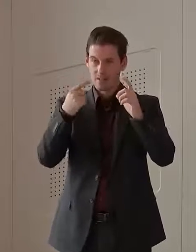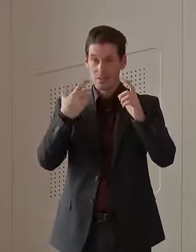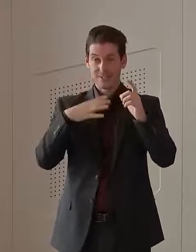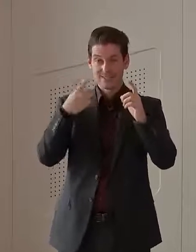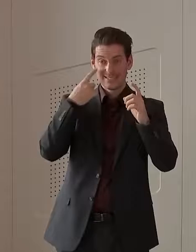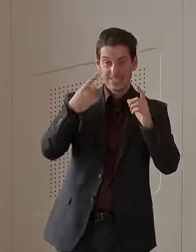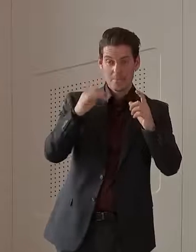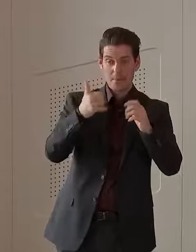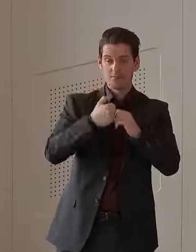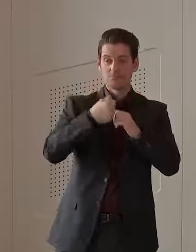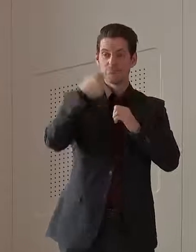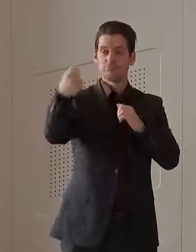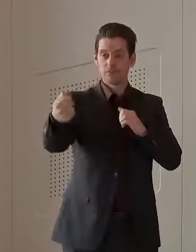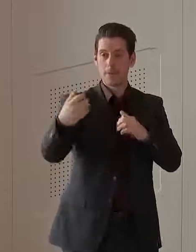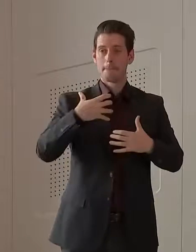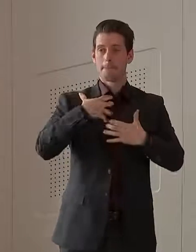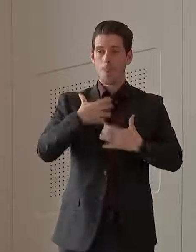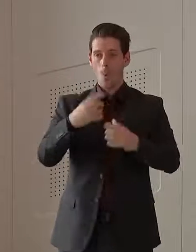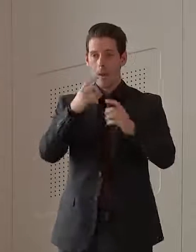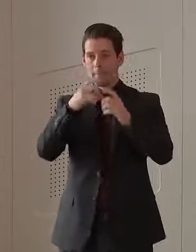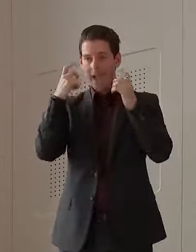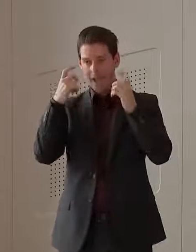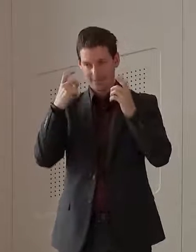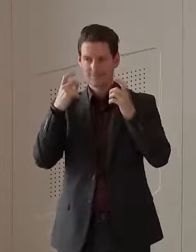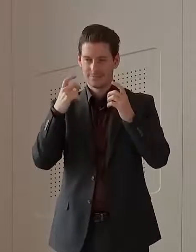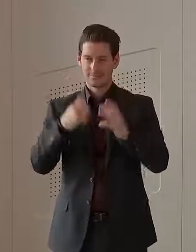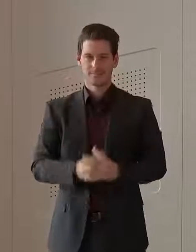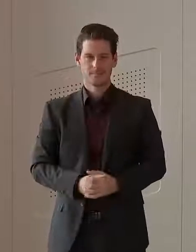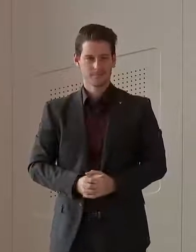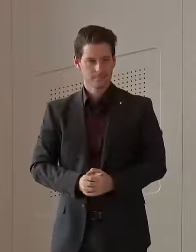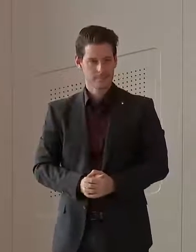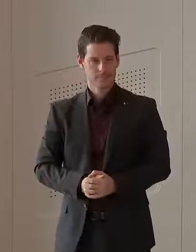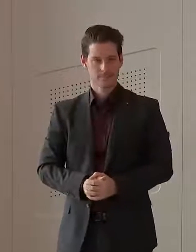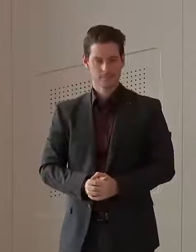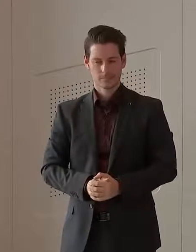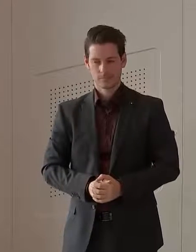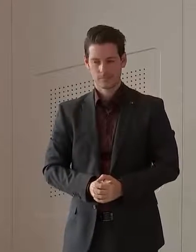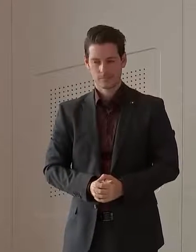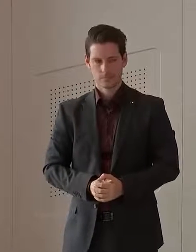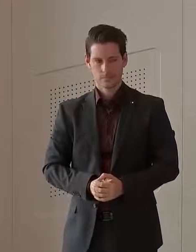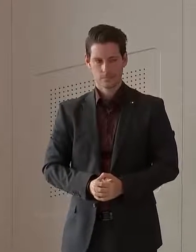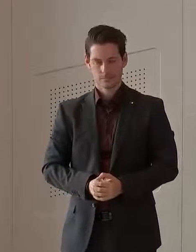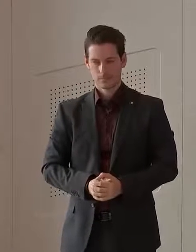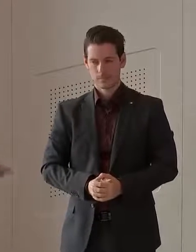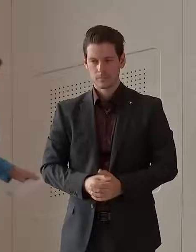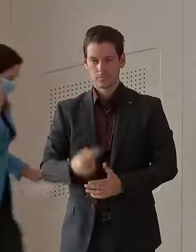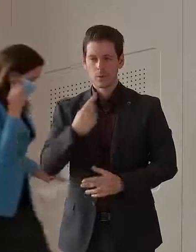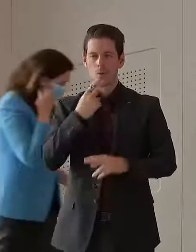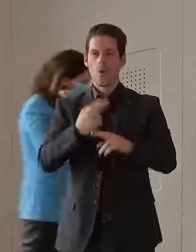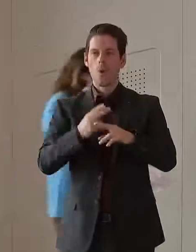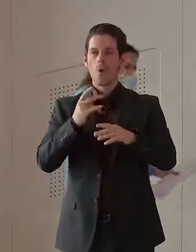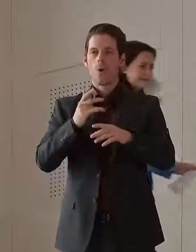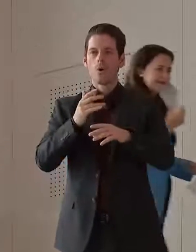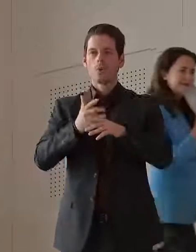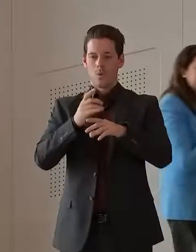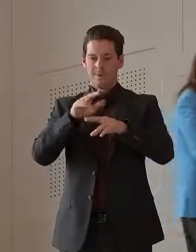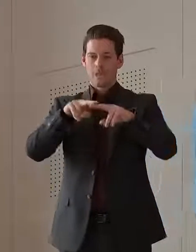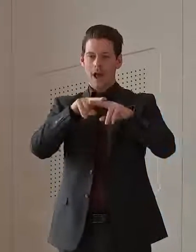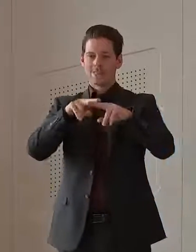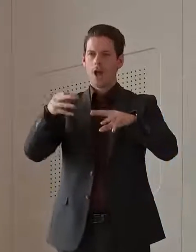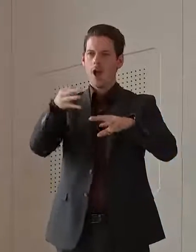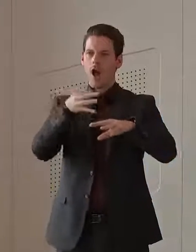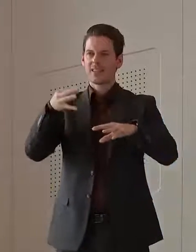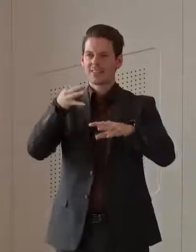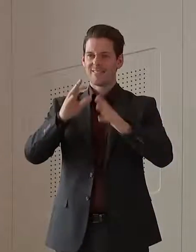needs to be an extended period for some mask wearing. And Premier, sorry, on the Fraser Island bushfire, does it